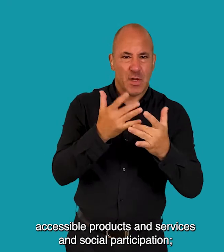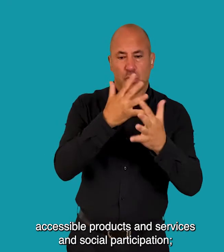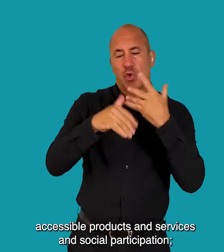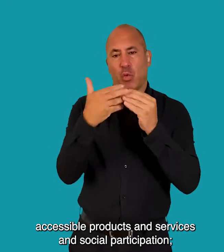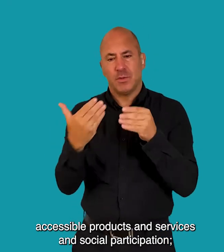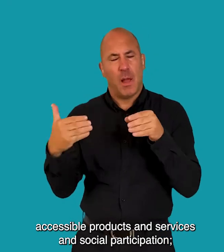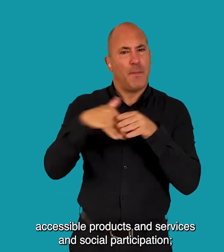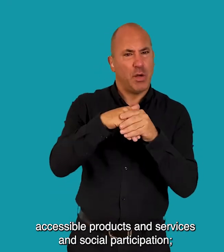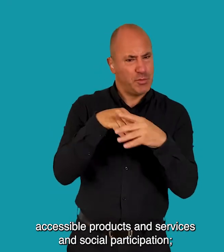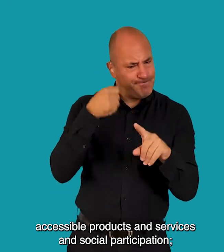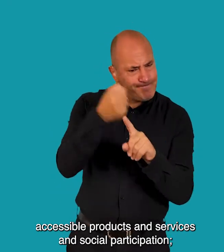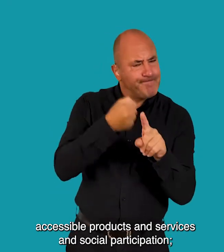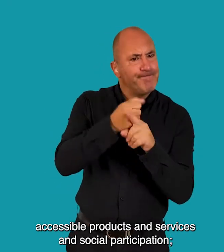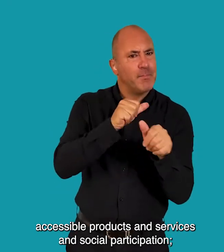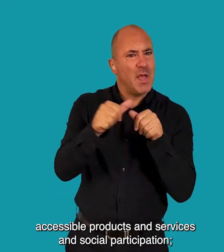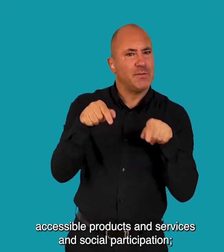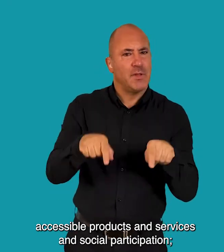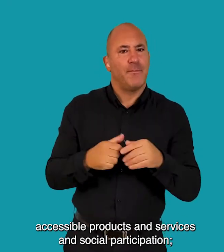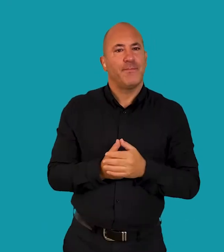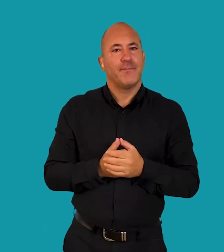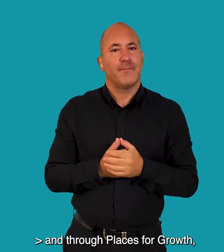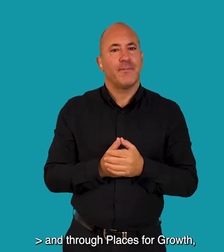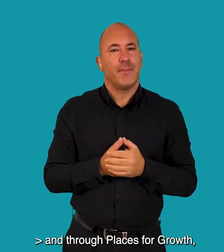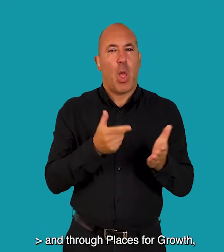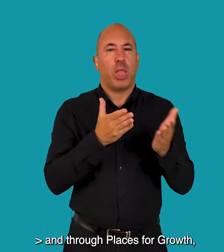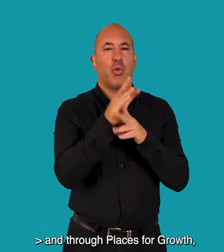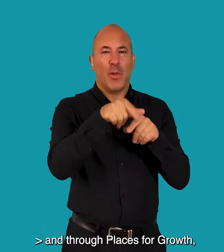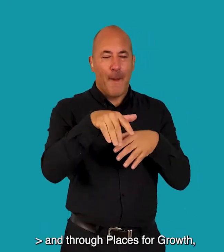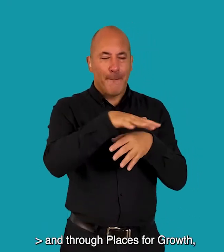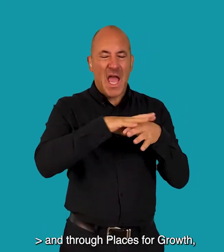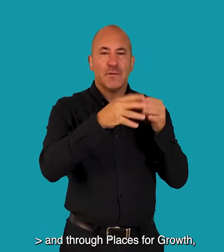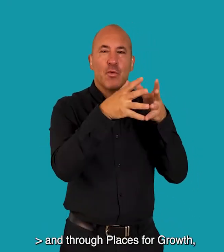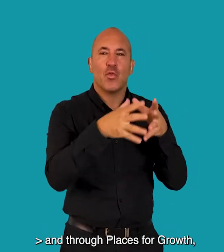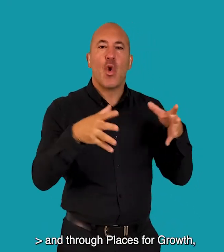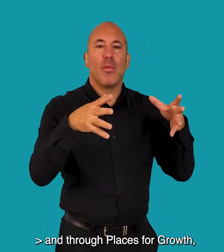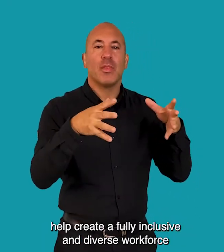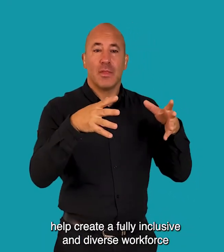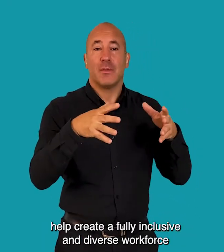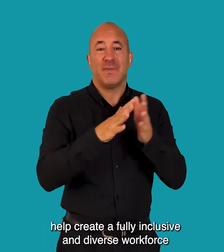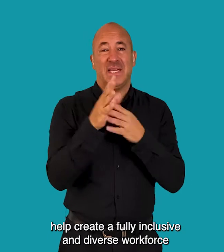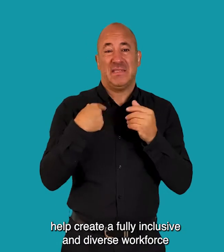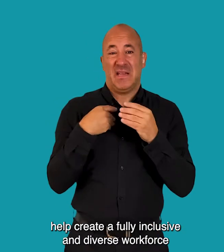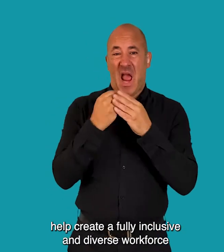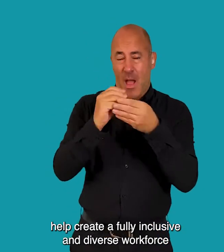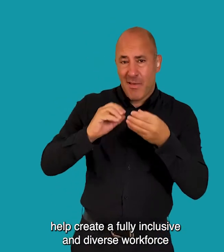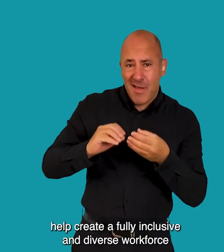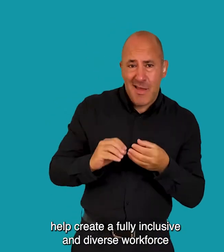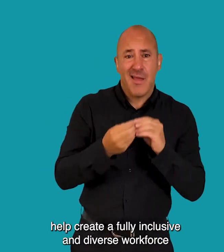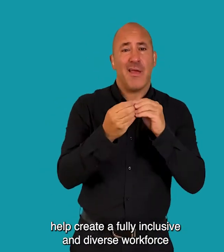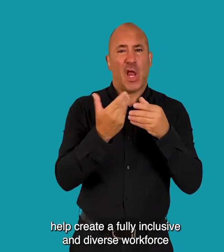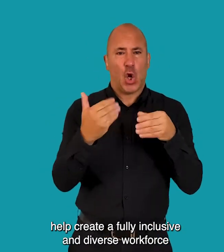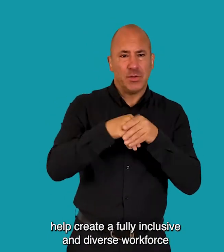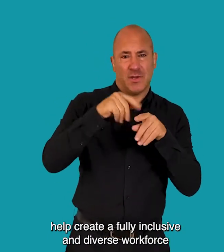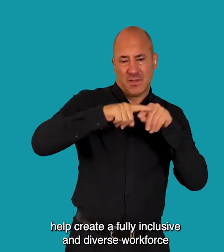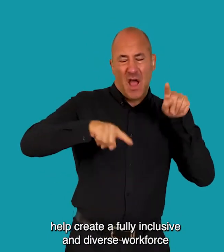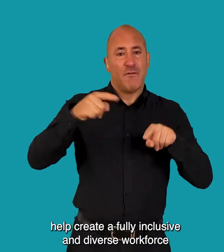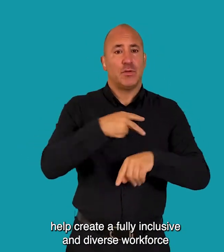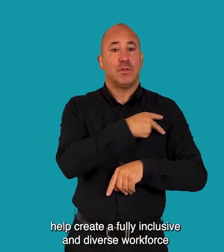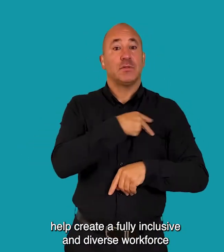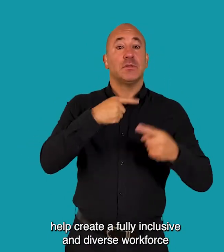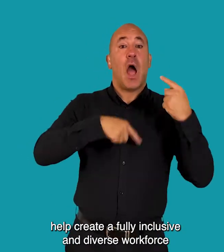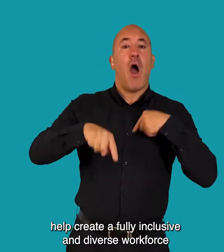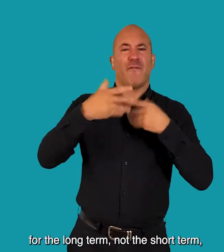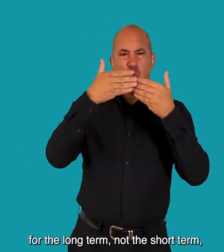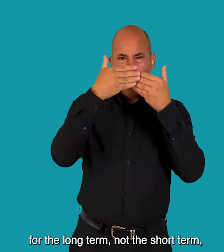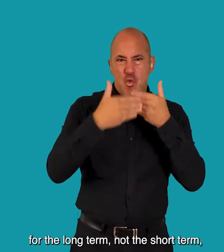services And social participation And through Places for Growth Help create a fully inclusive and diverse